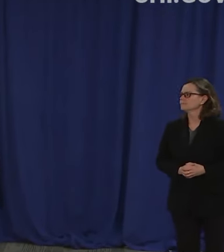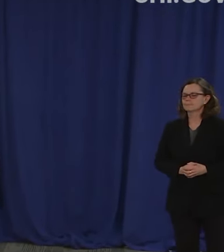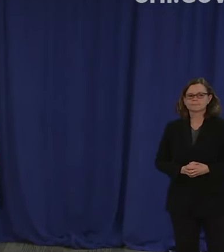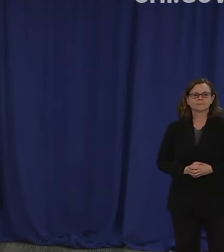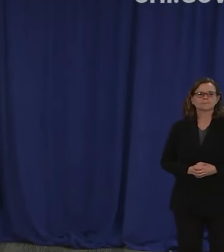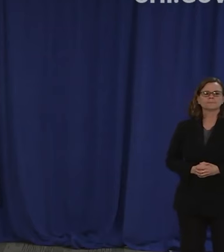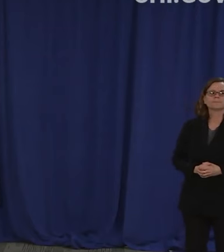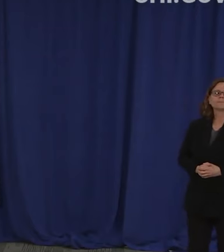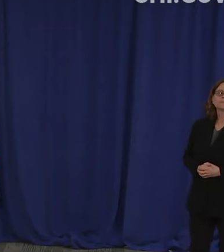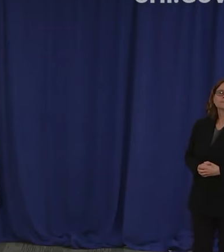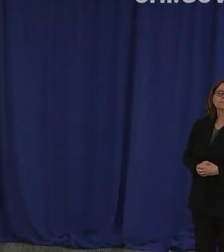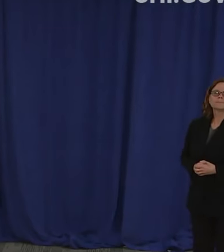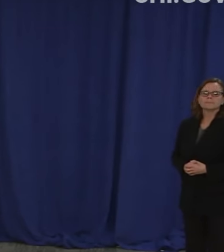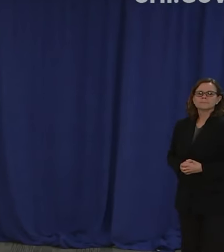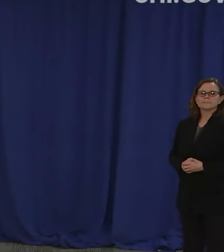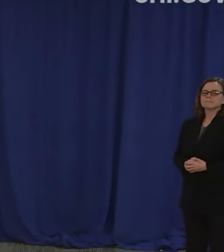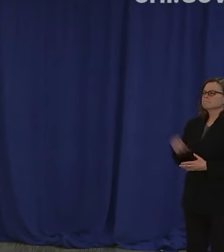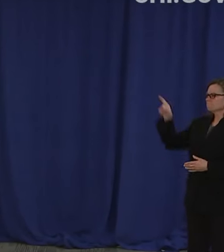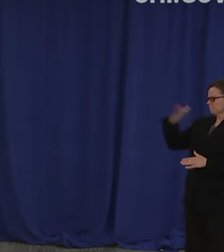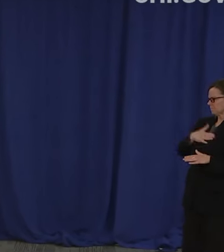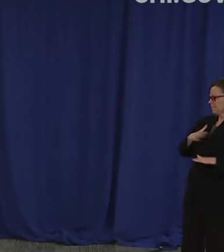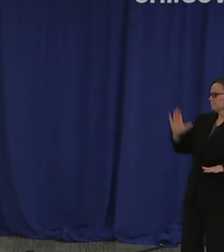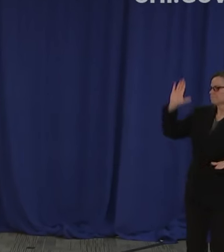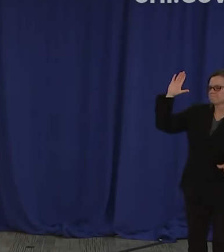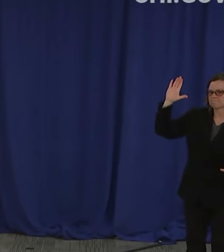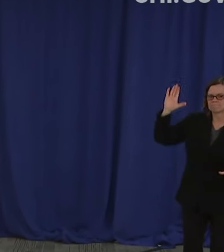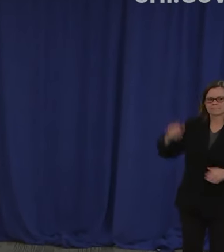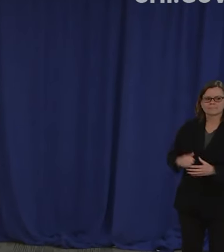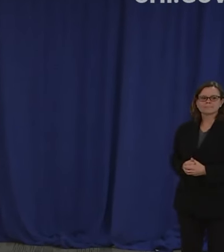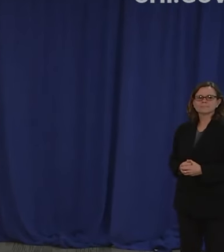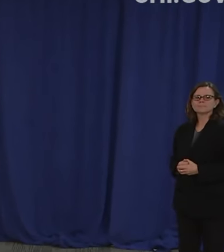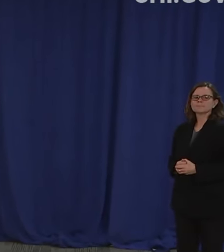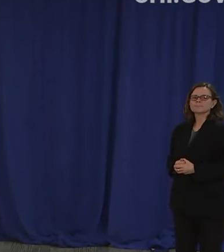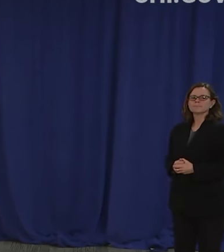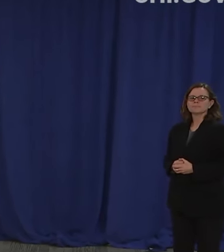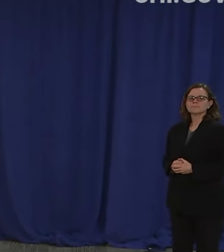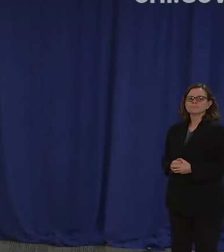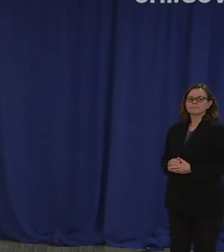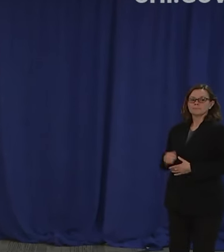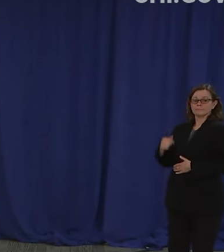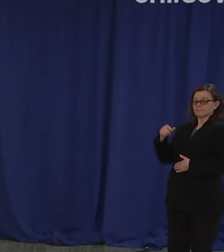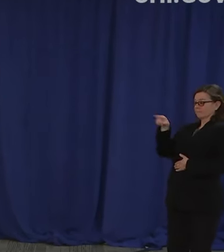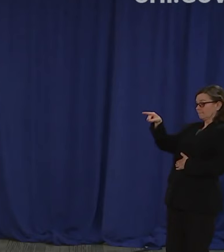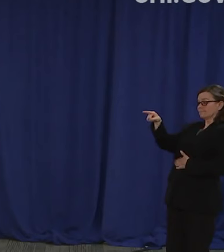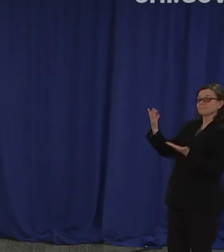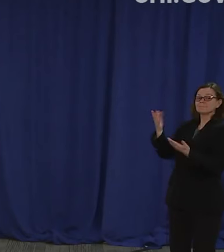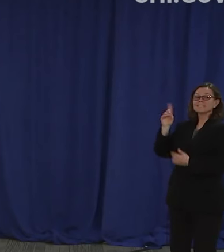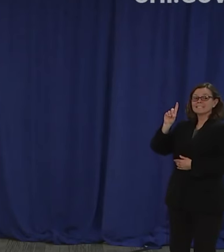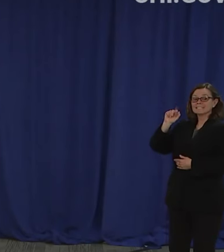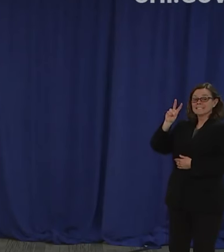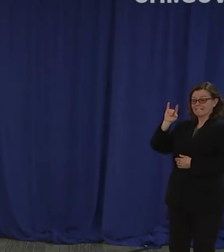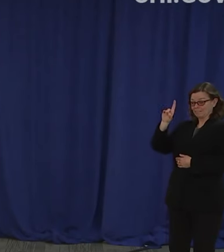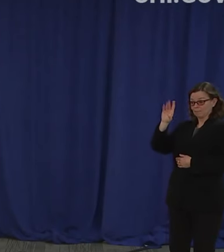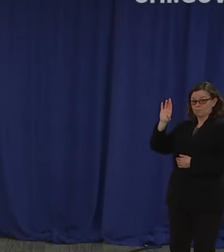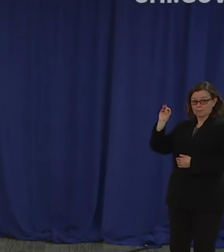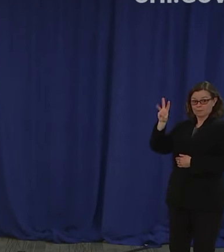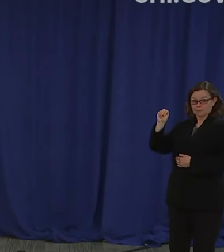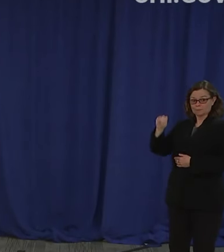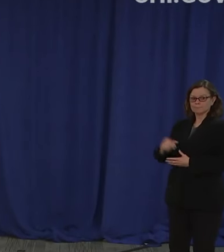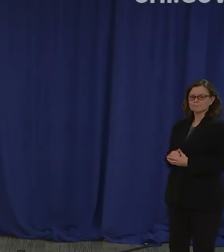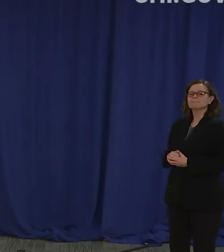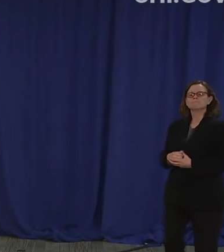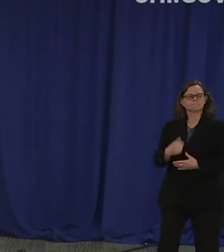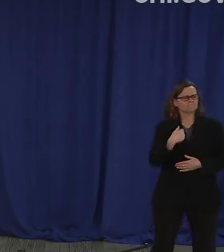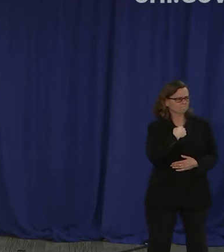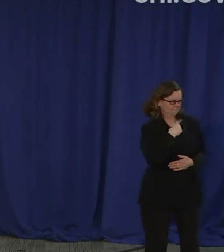Please place your left hand on the Bible and raise your right hand and repeat after me. I, David O'Neill Brown. I, David O'Neill Brown. Having been